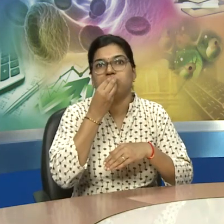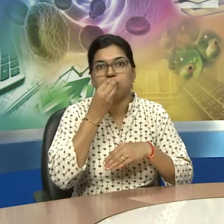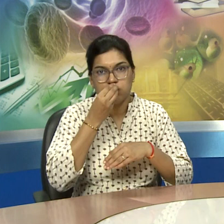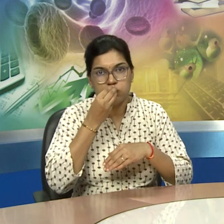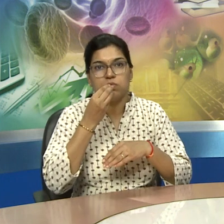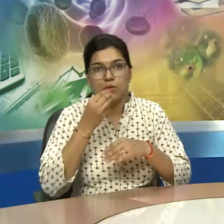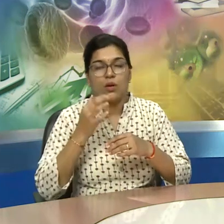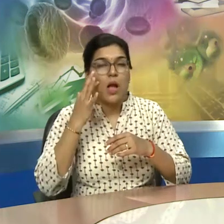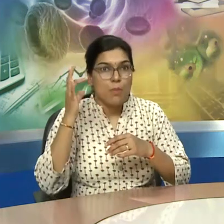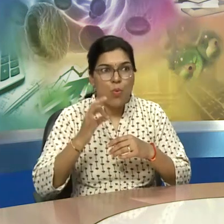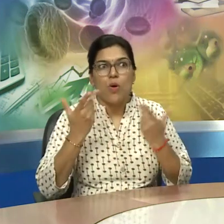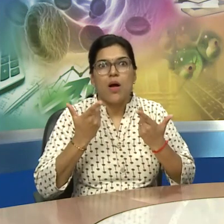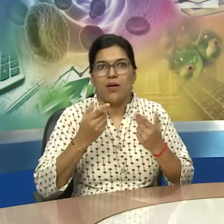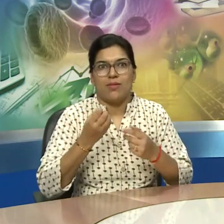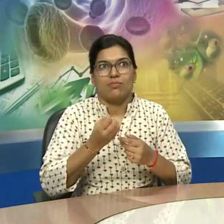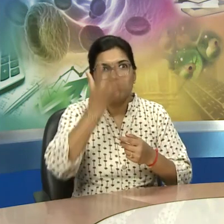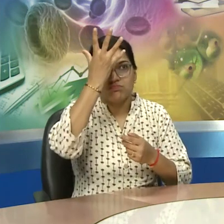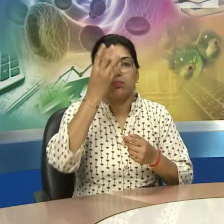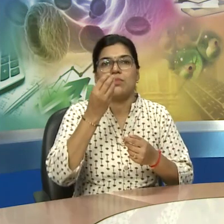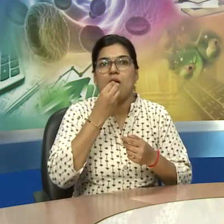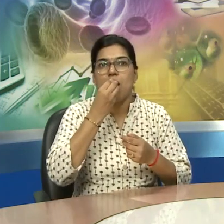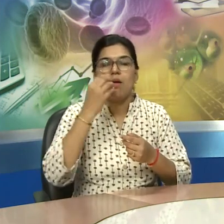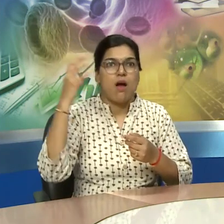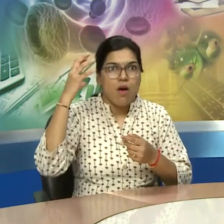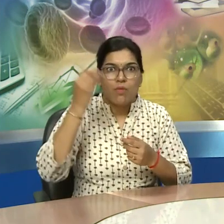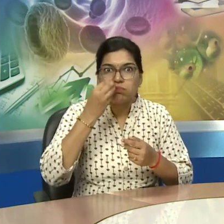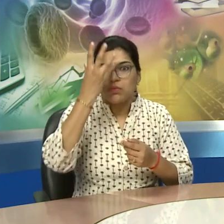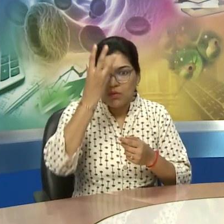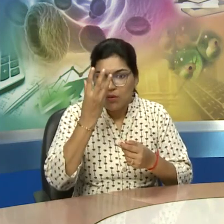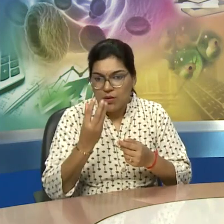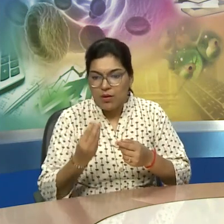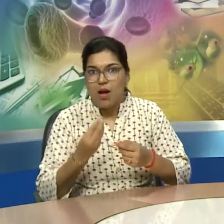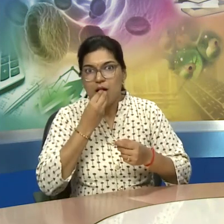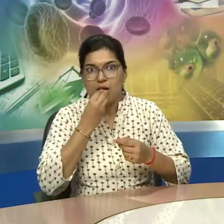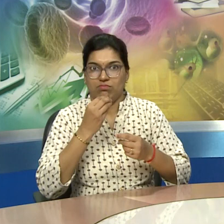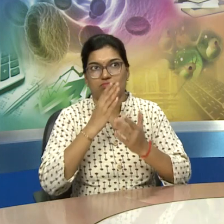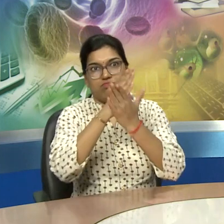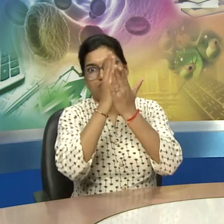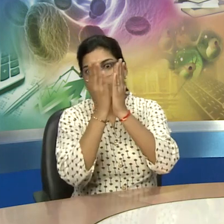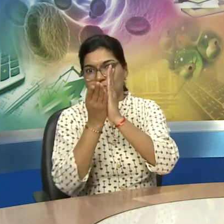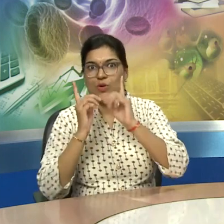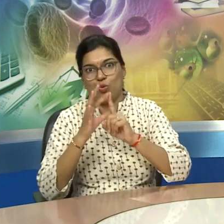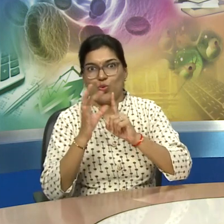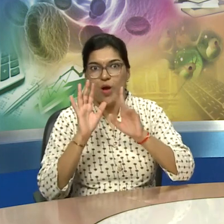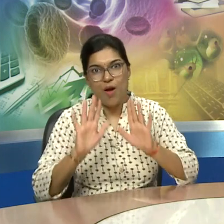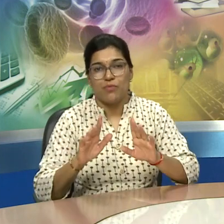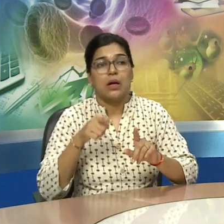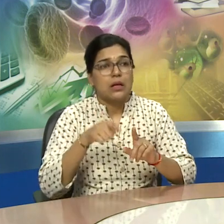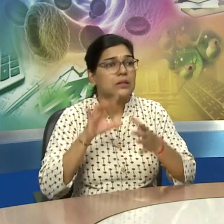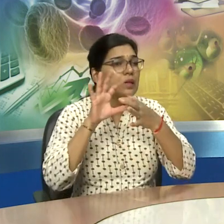a more secure food supply and improved diet made agricultural communities move